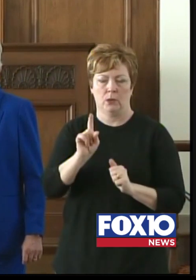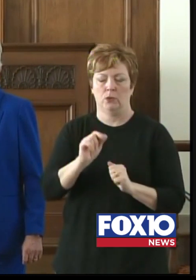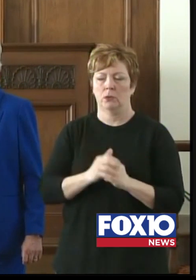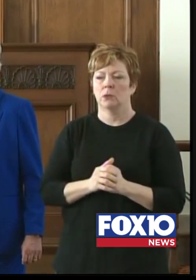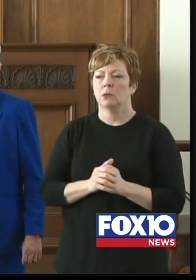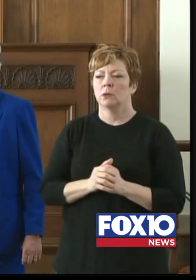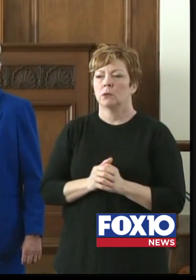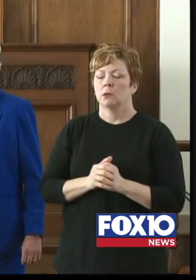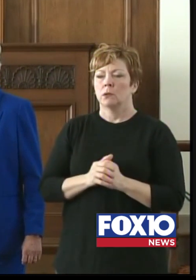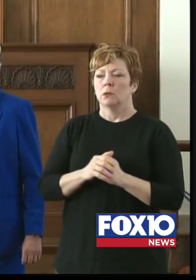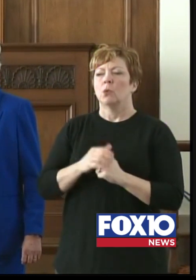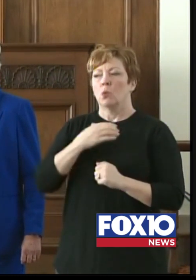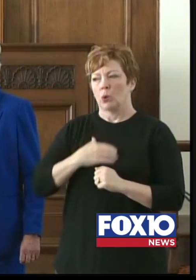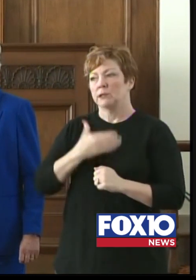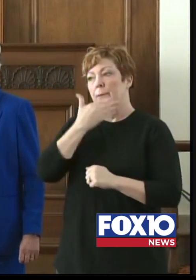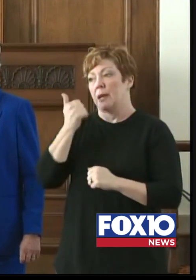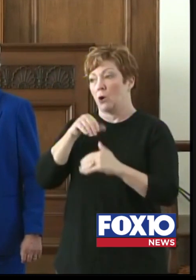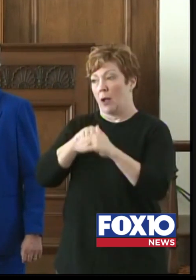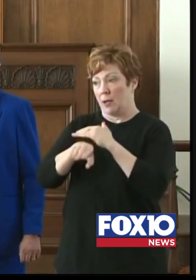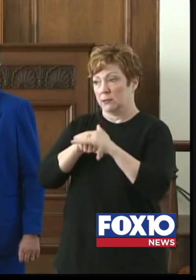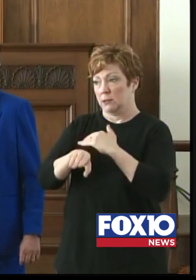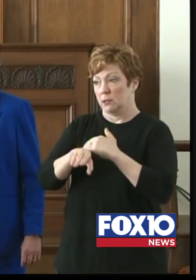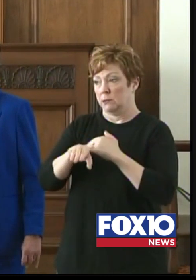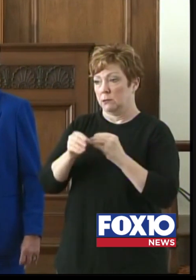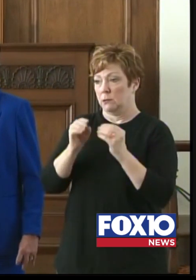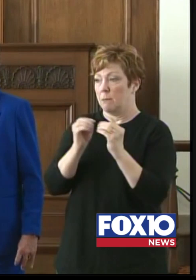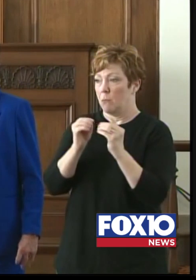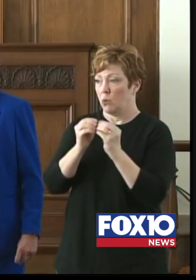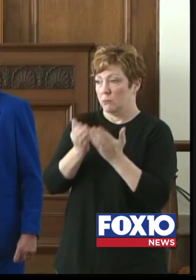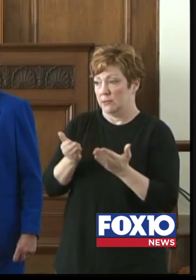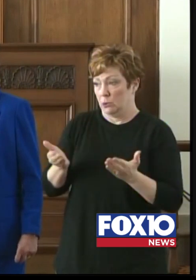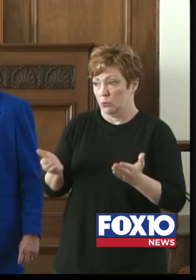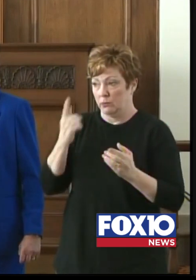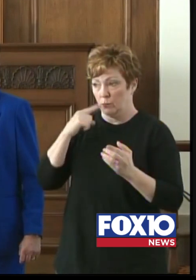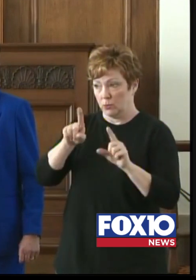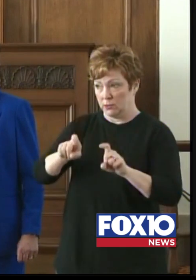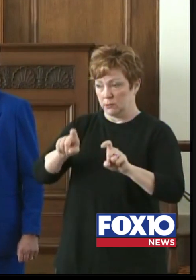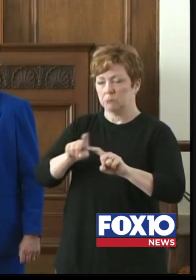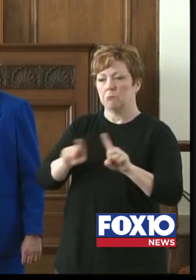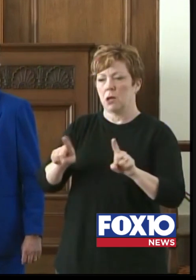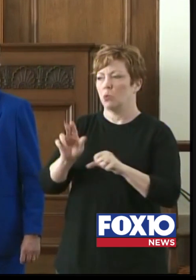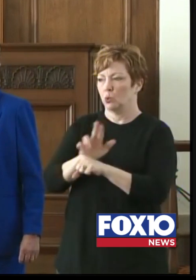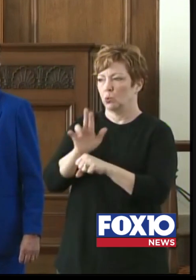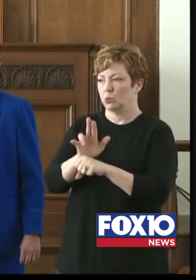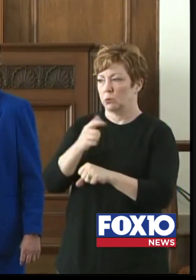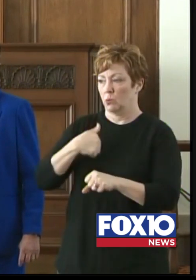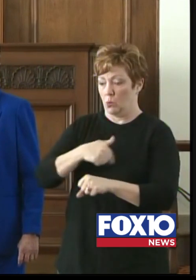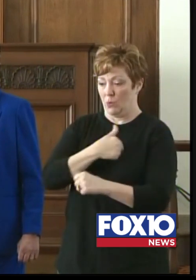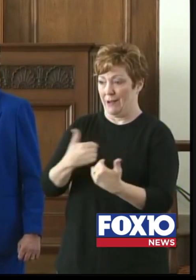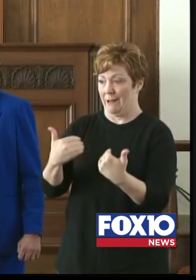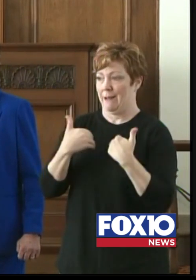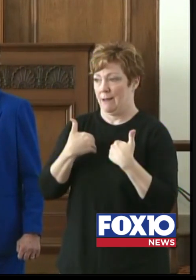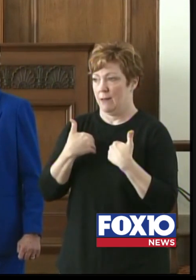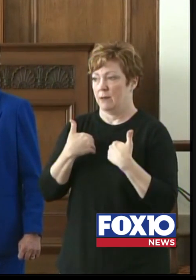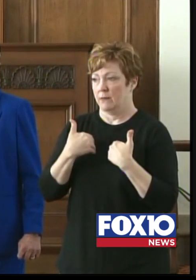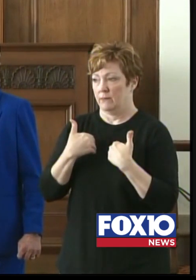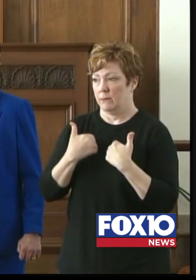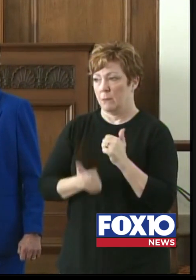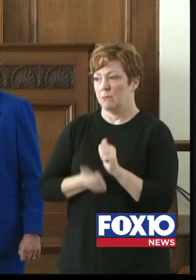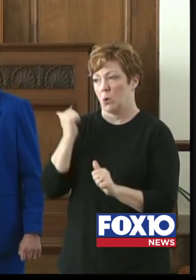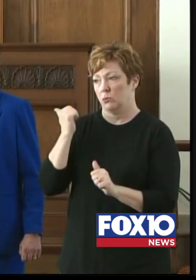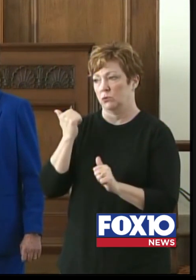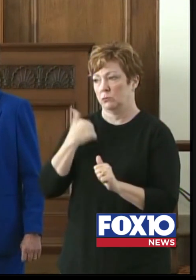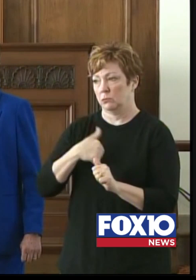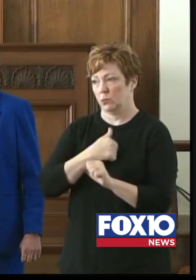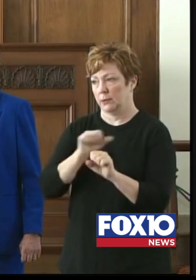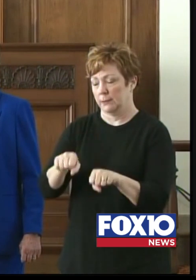wish we had better access to testing materials. We're doing the most with what we have. We are sort of working through our own channels and